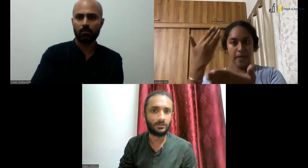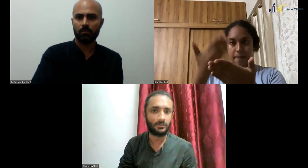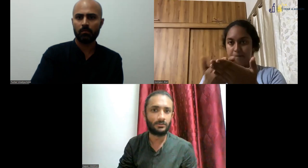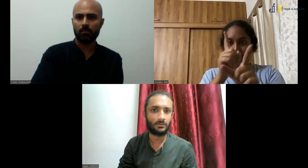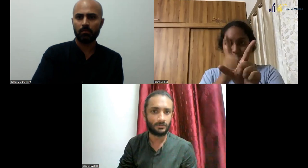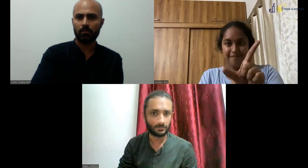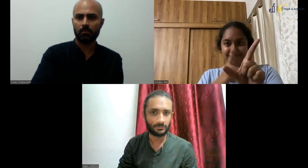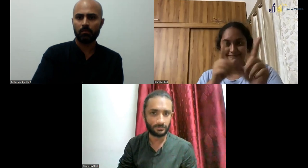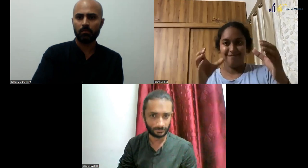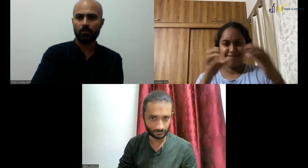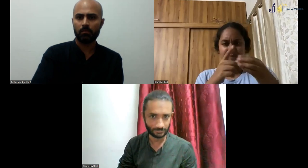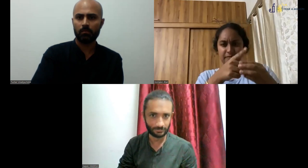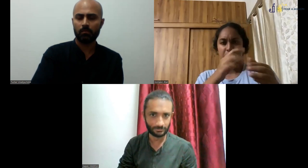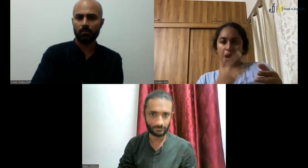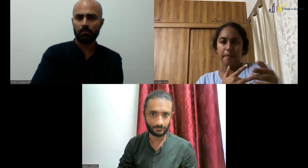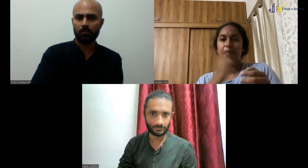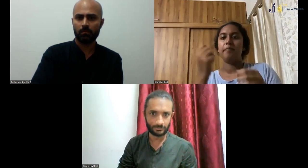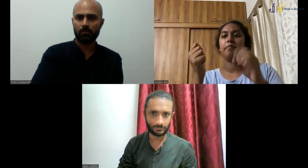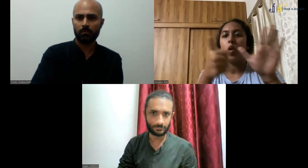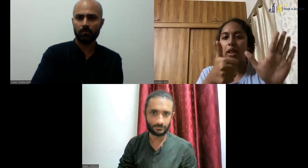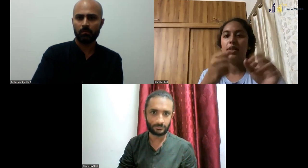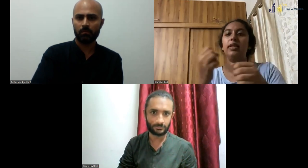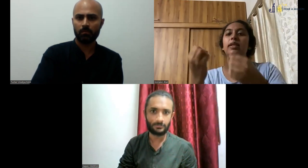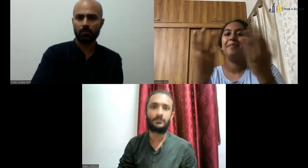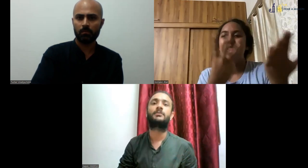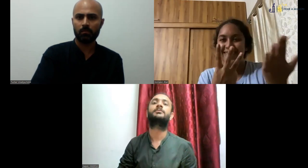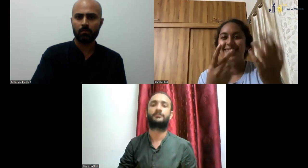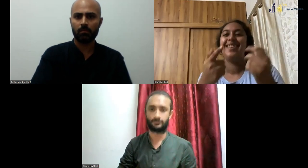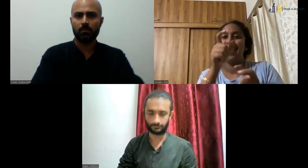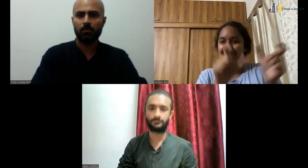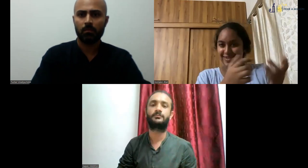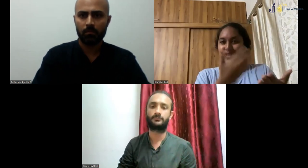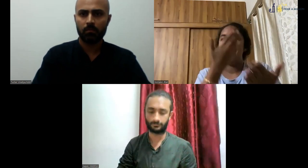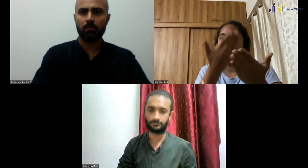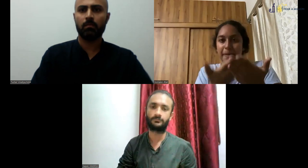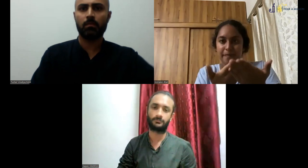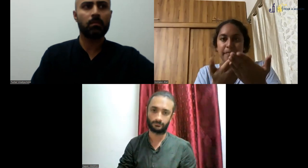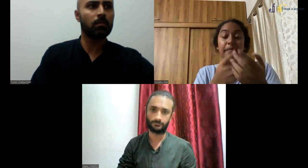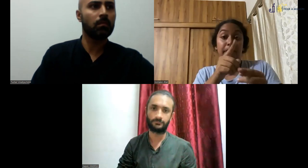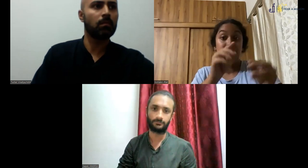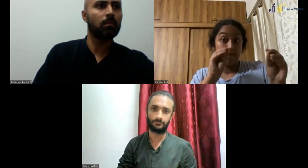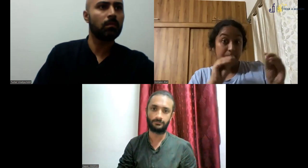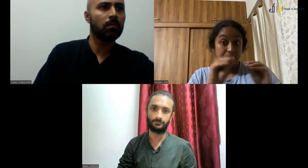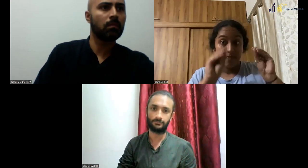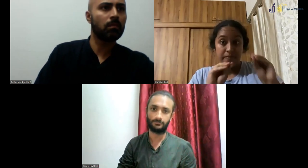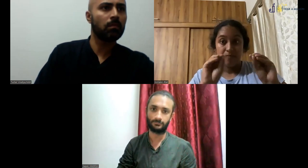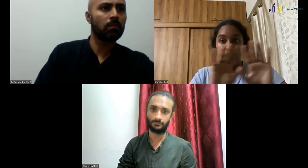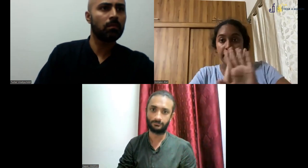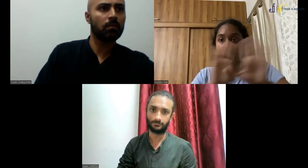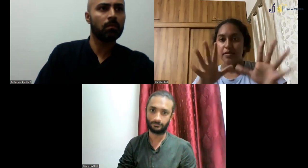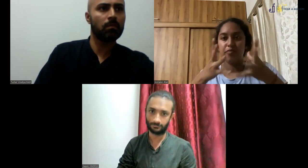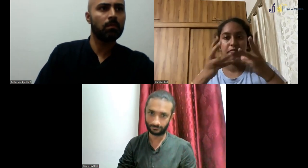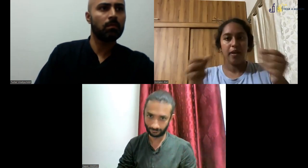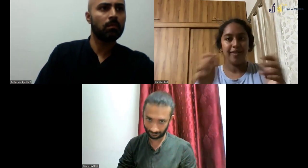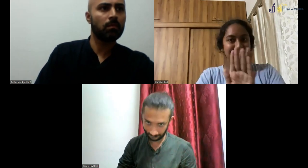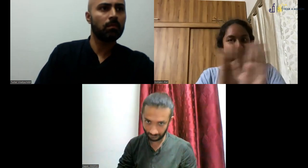No, for the first year, for example, for example, people are applying for the course, right? We have a six month course and an eight month